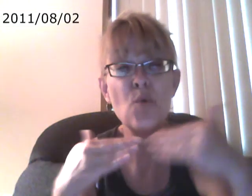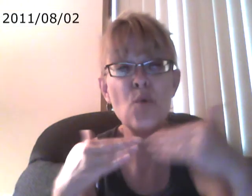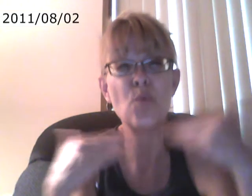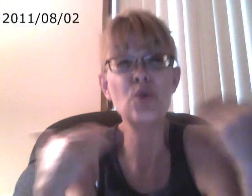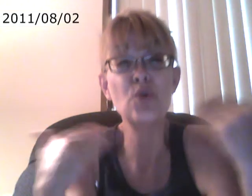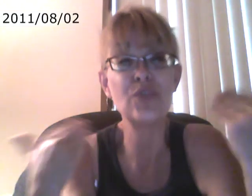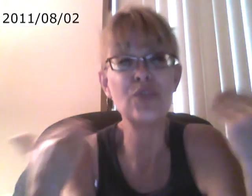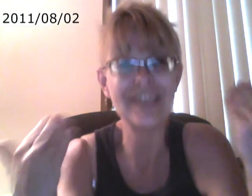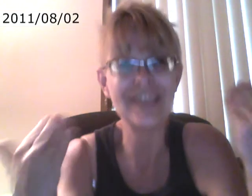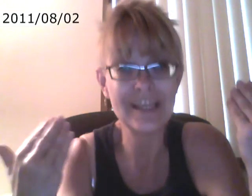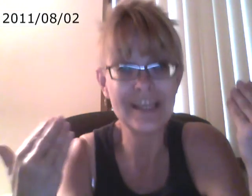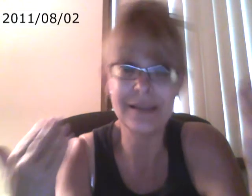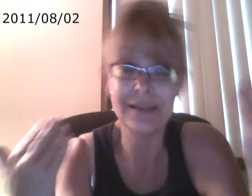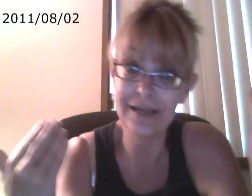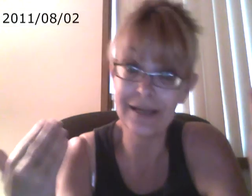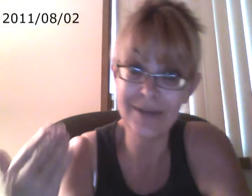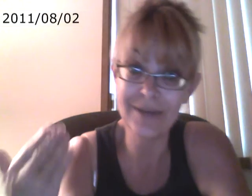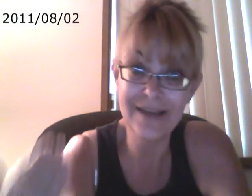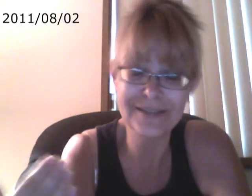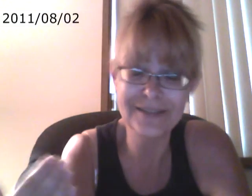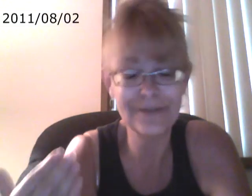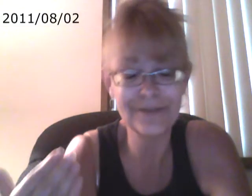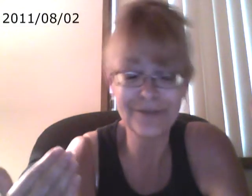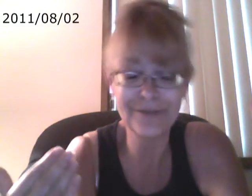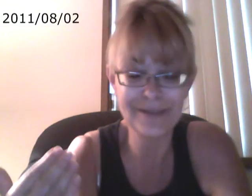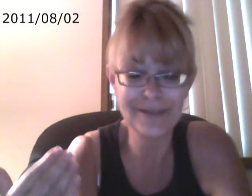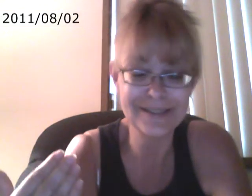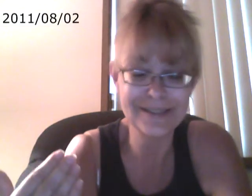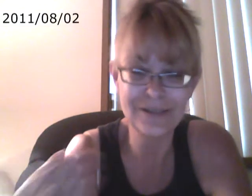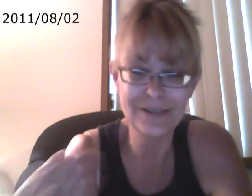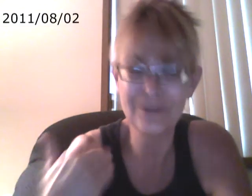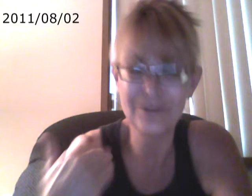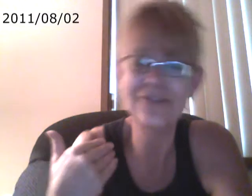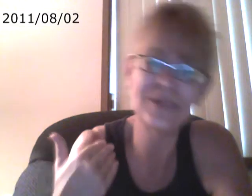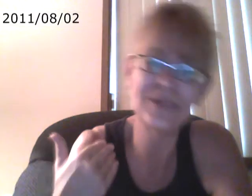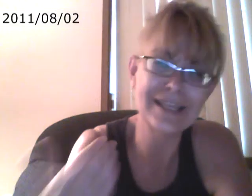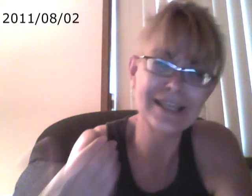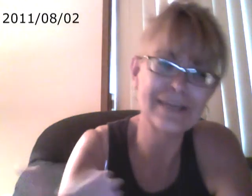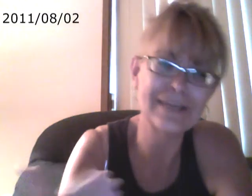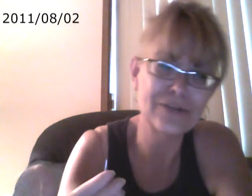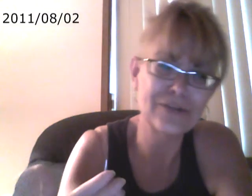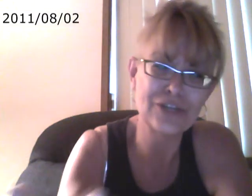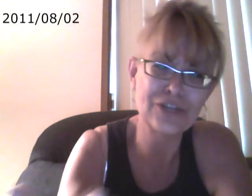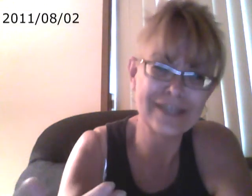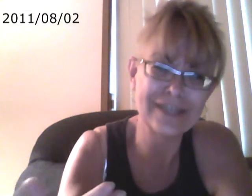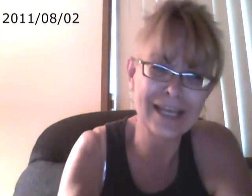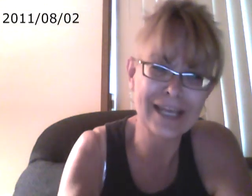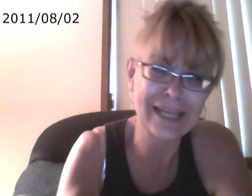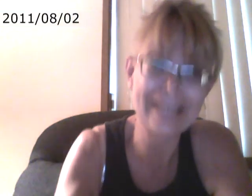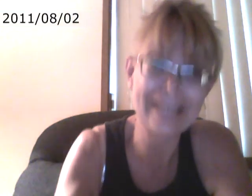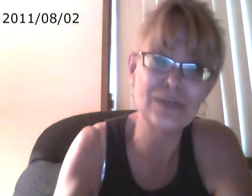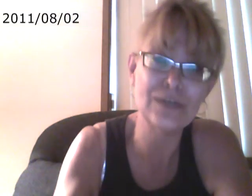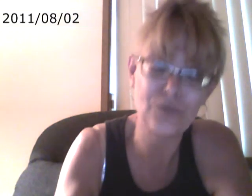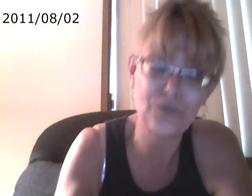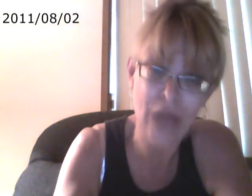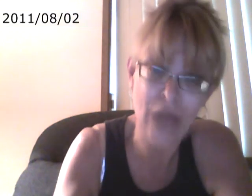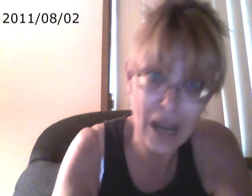worthy than anybody else, even though they may, you know, even the ones that give out charity, they got a lot of guilt for how